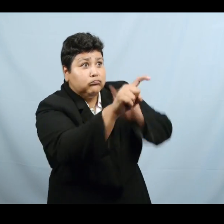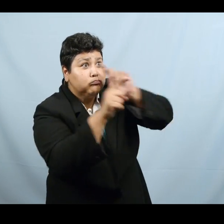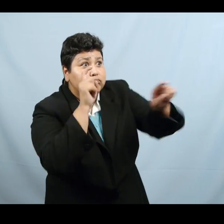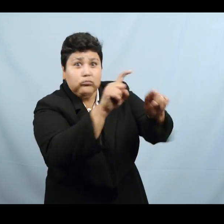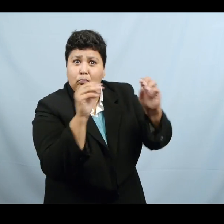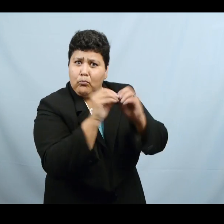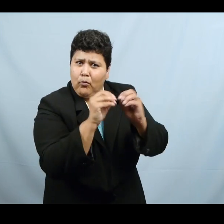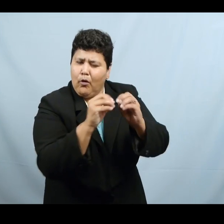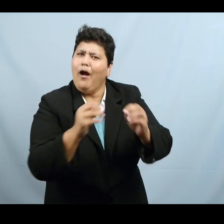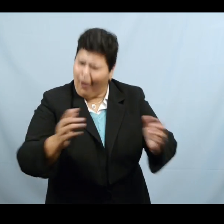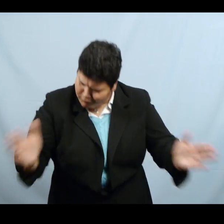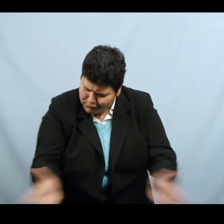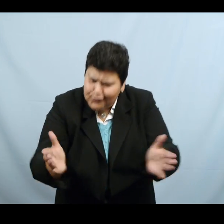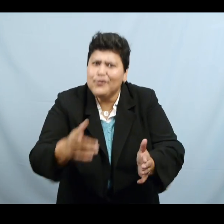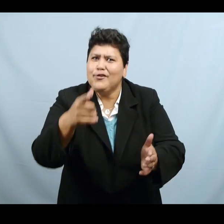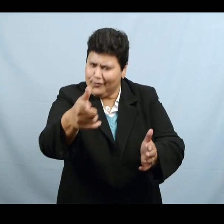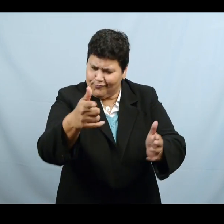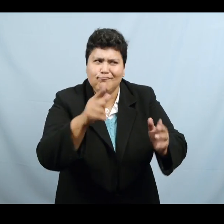to identify more.